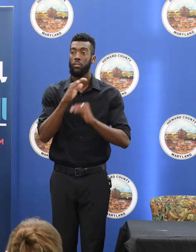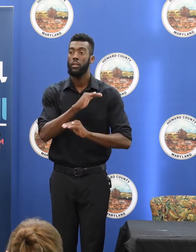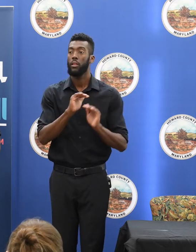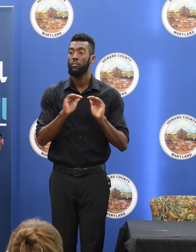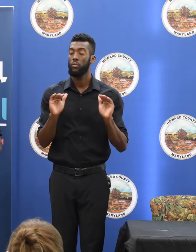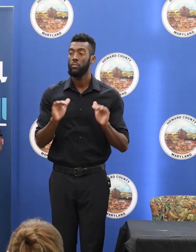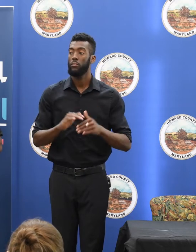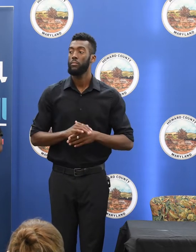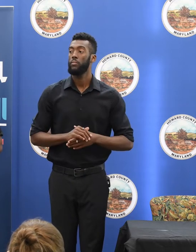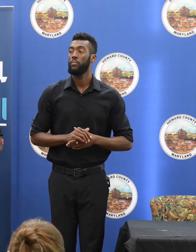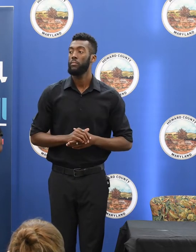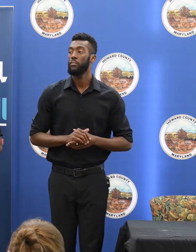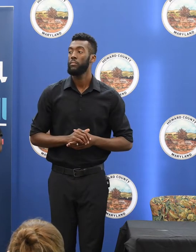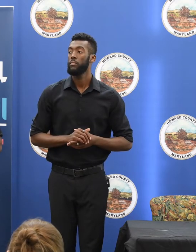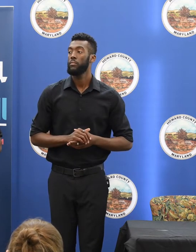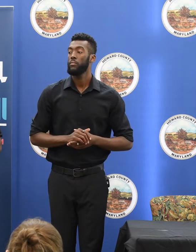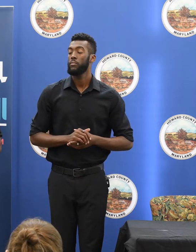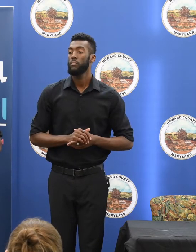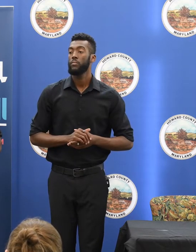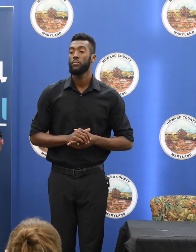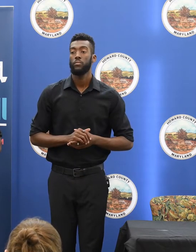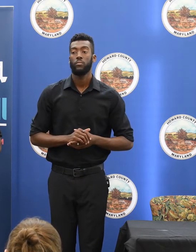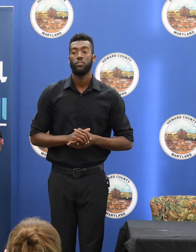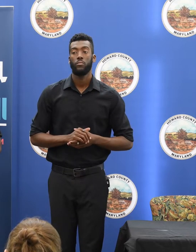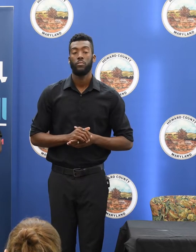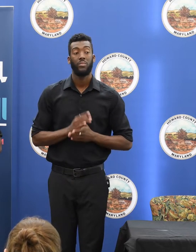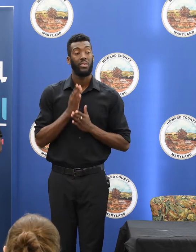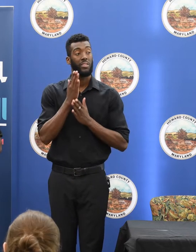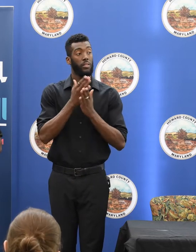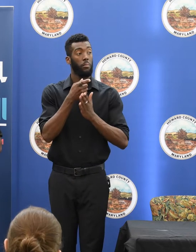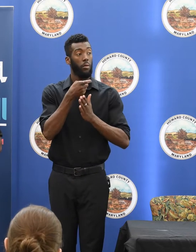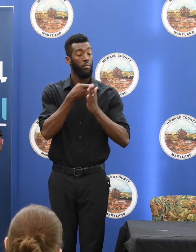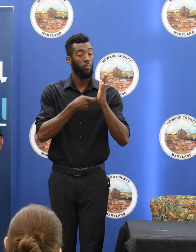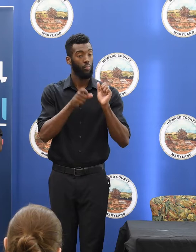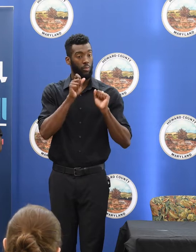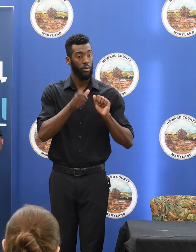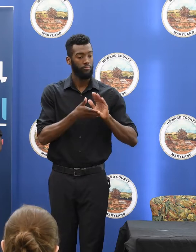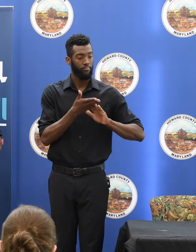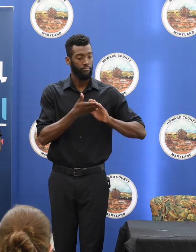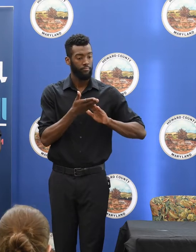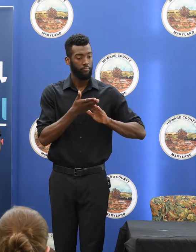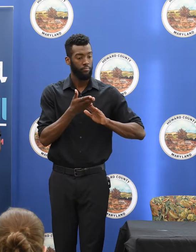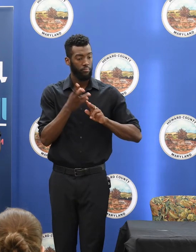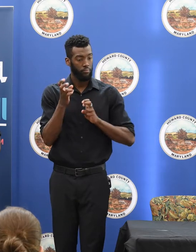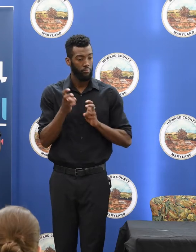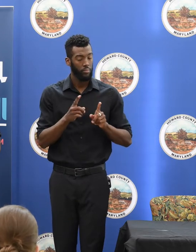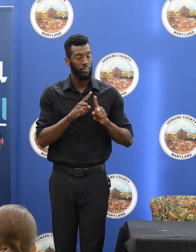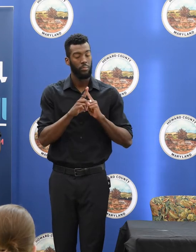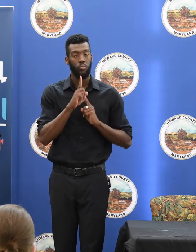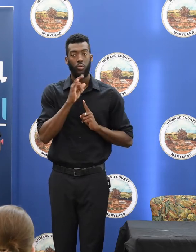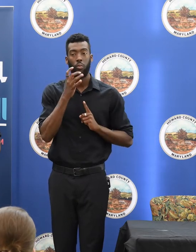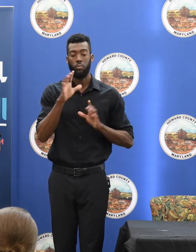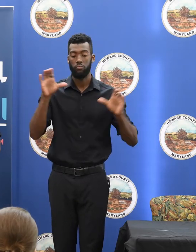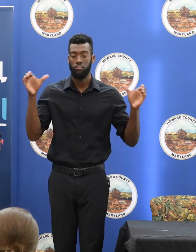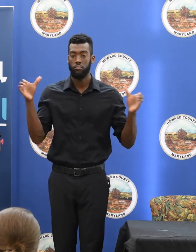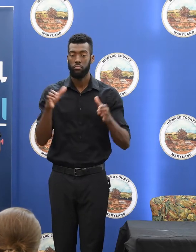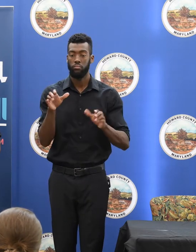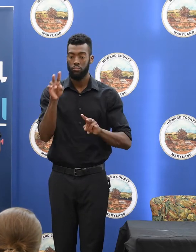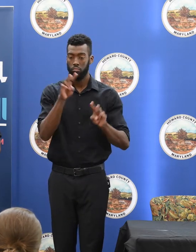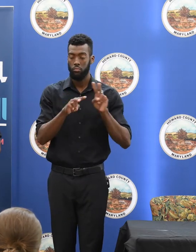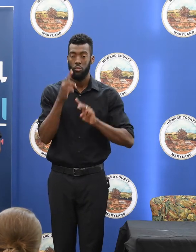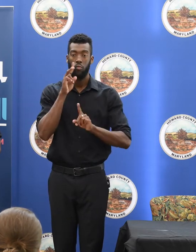And so while we can operationalize some cost measures, we're really looking to be holistic in our